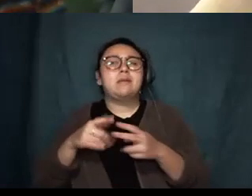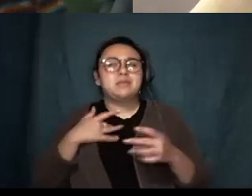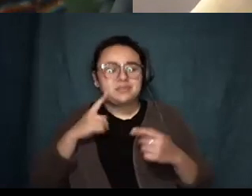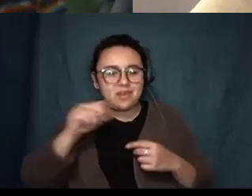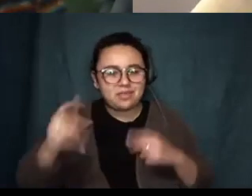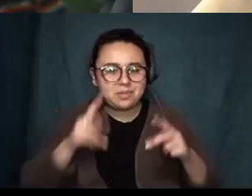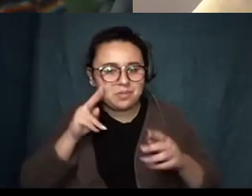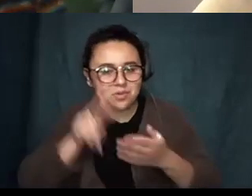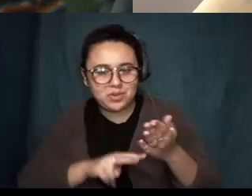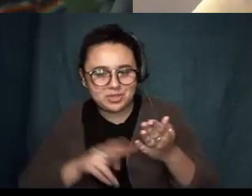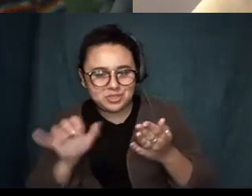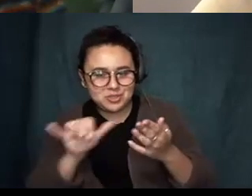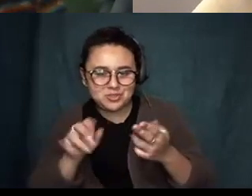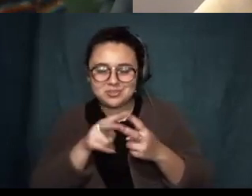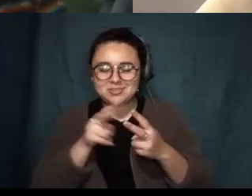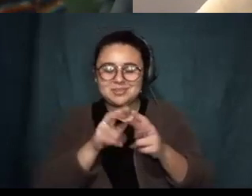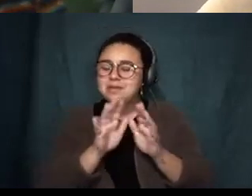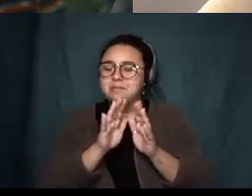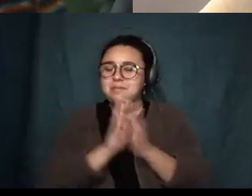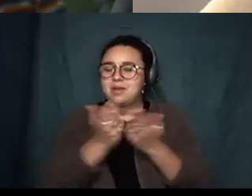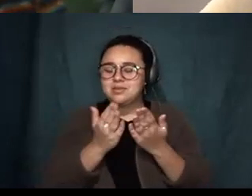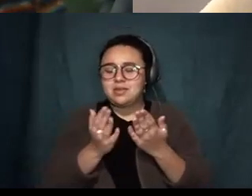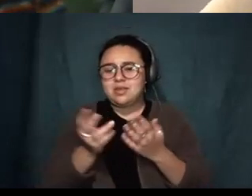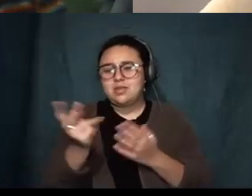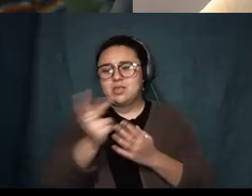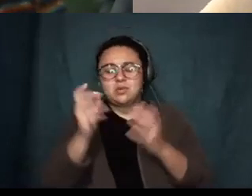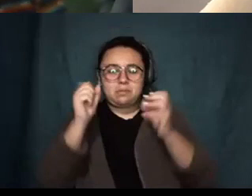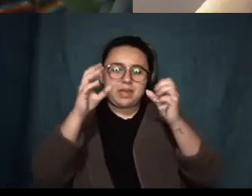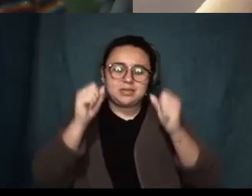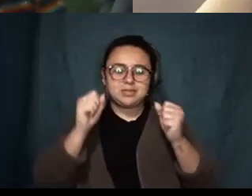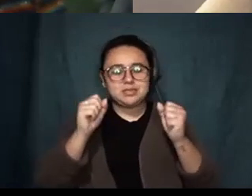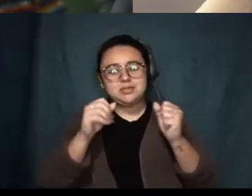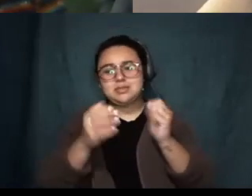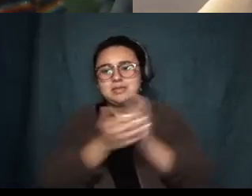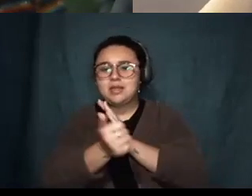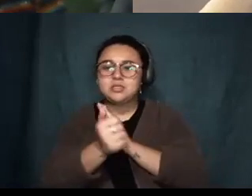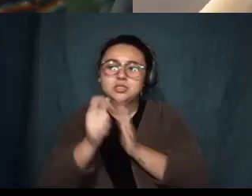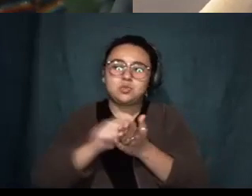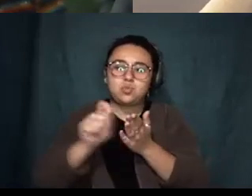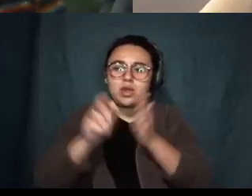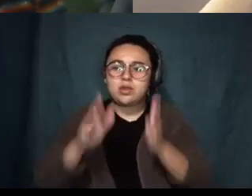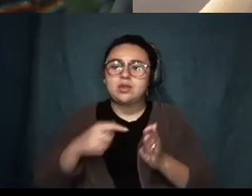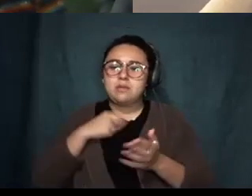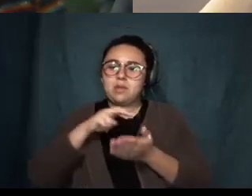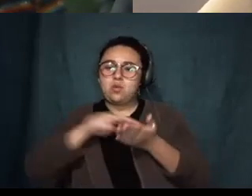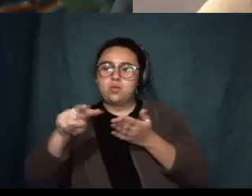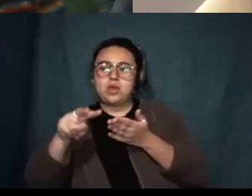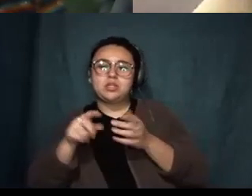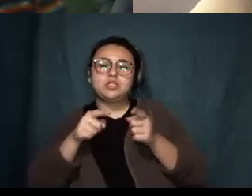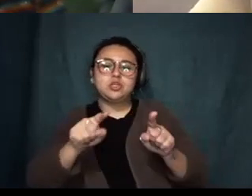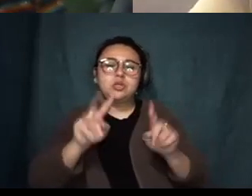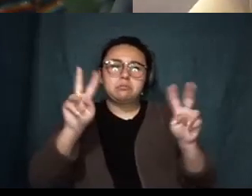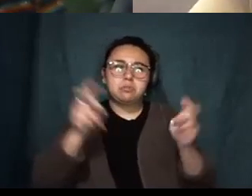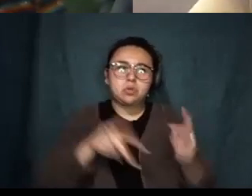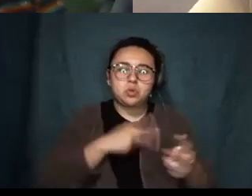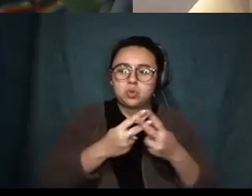think they're wonderful amazing talented brilliant writers um and reading those during like quarantine times